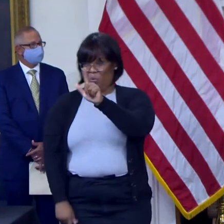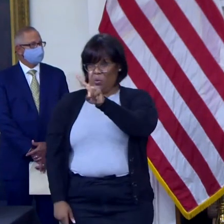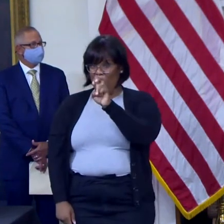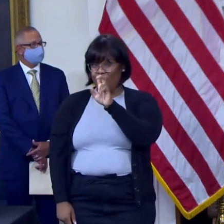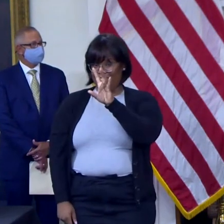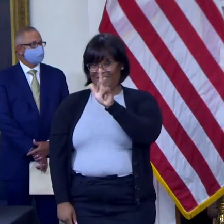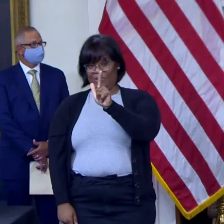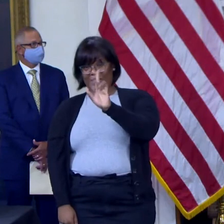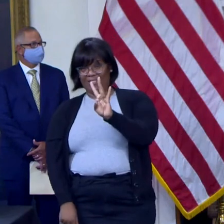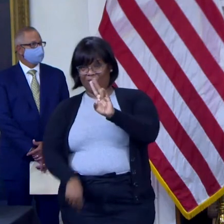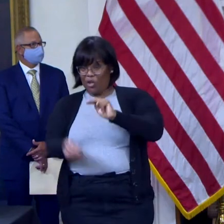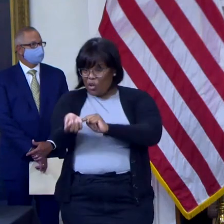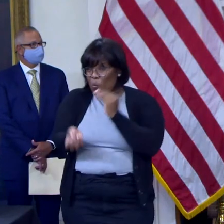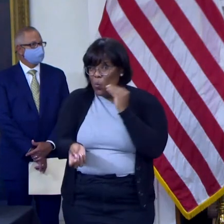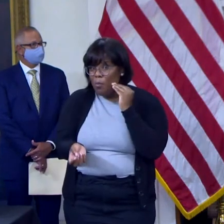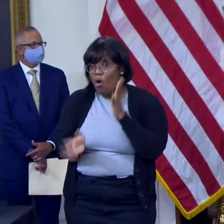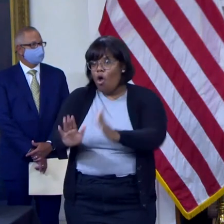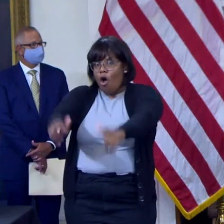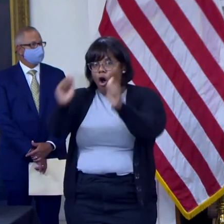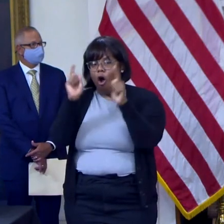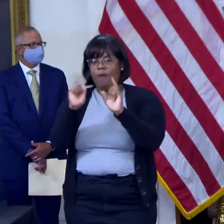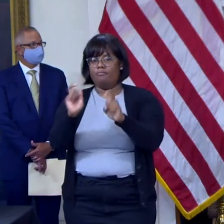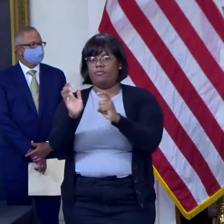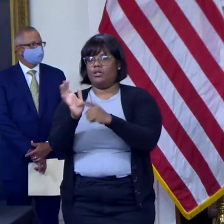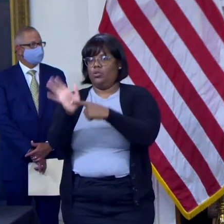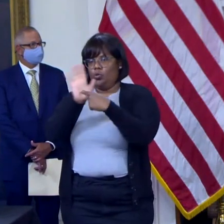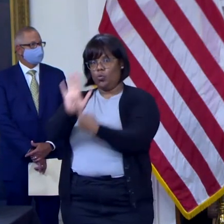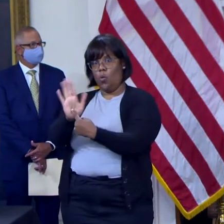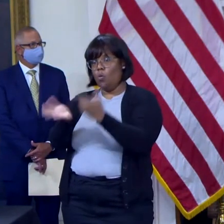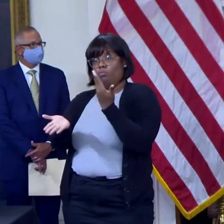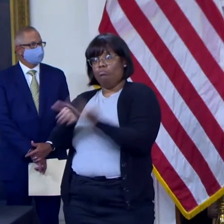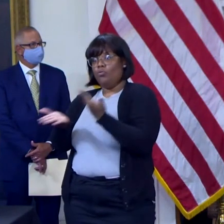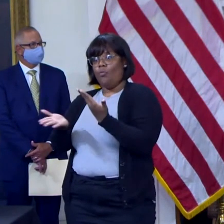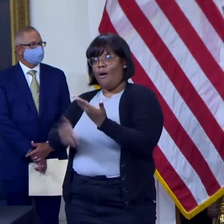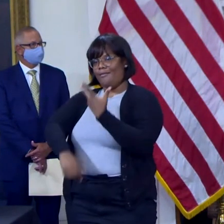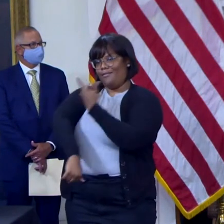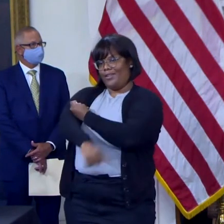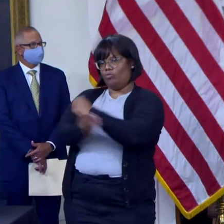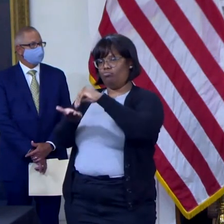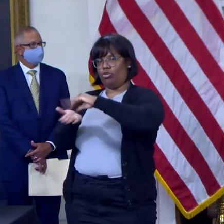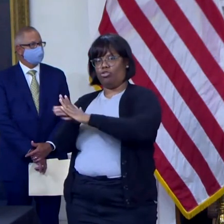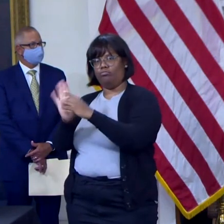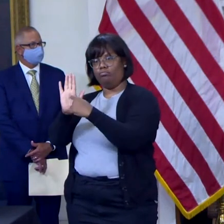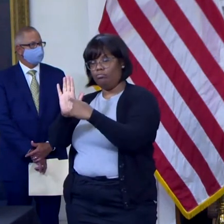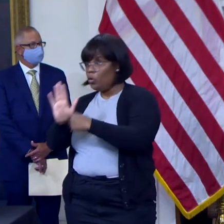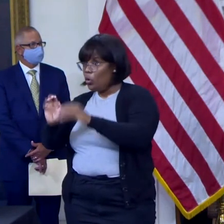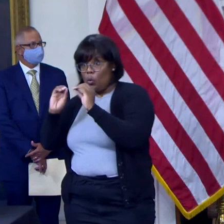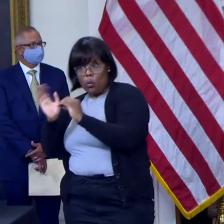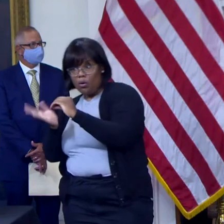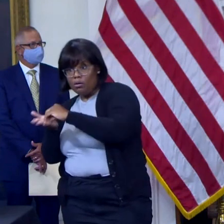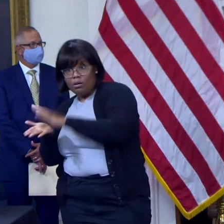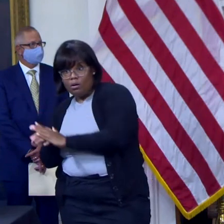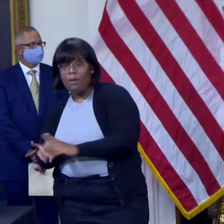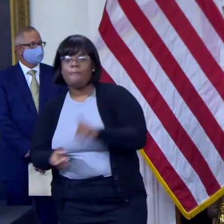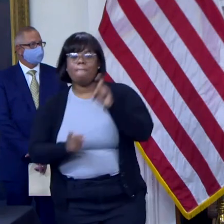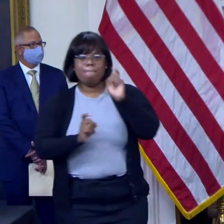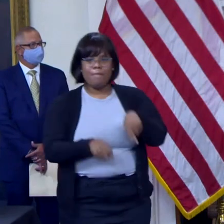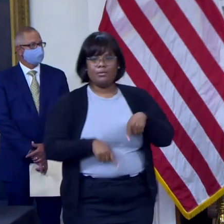vaccination. If they are unable to, they will be required to submit to regular ongoing COVID screening and testing.